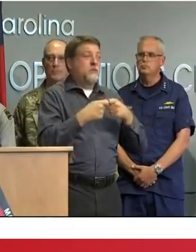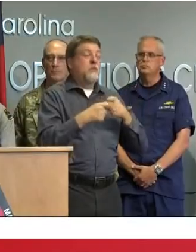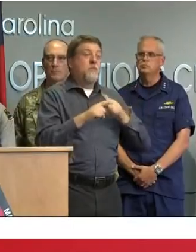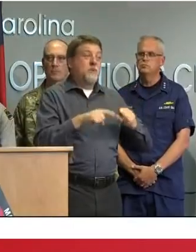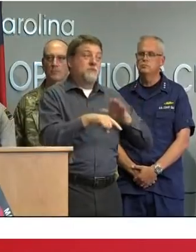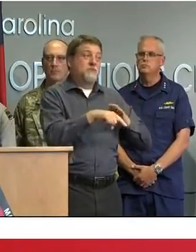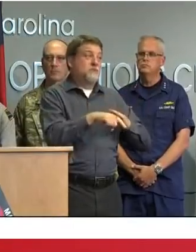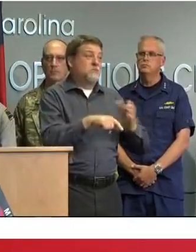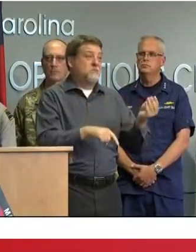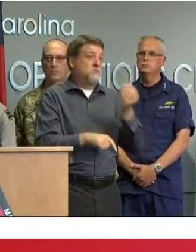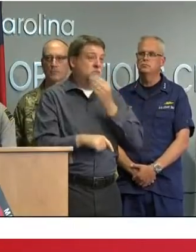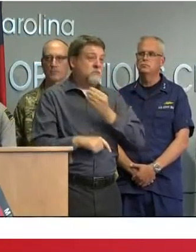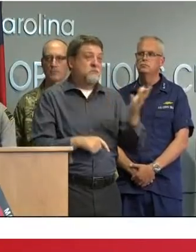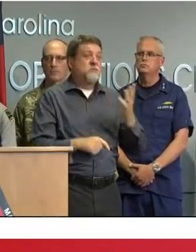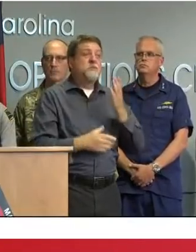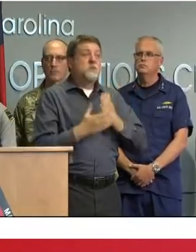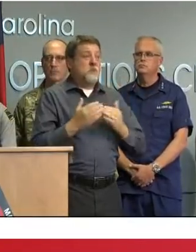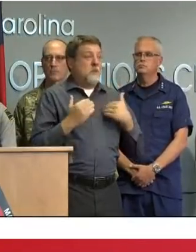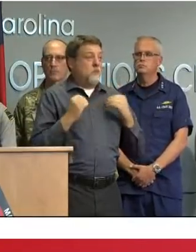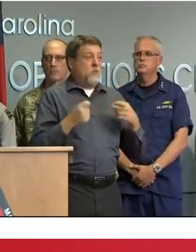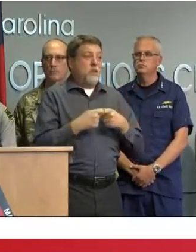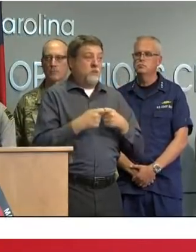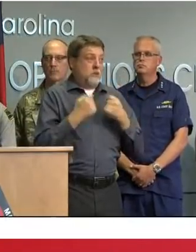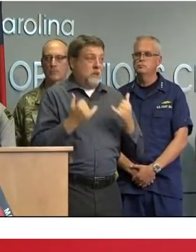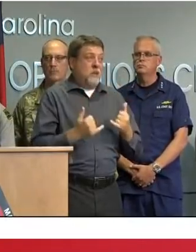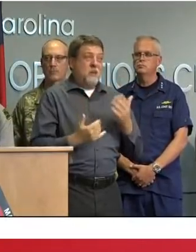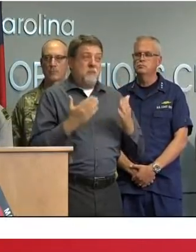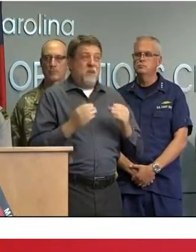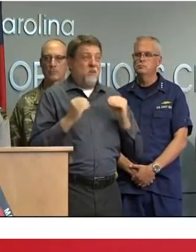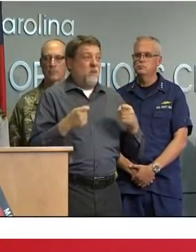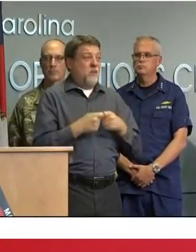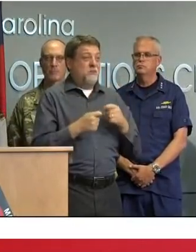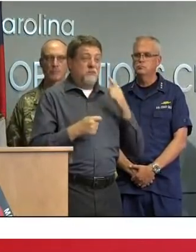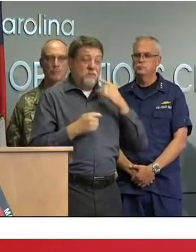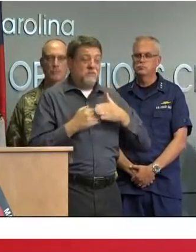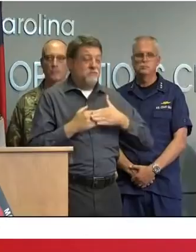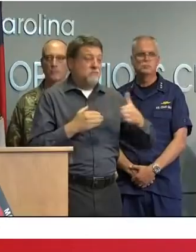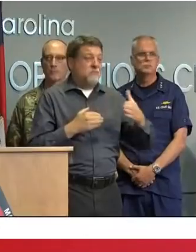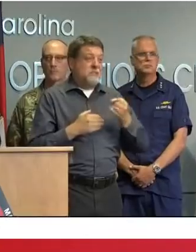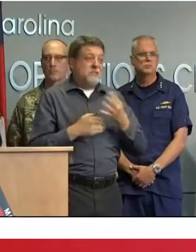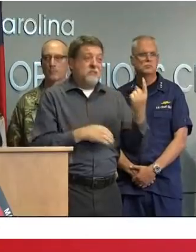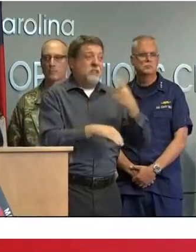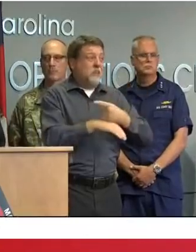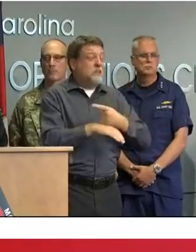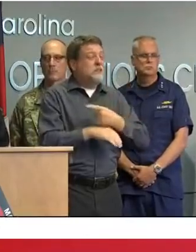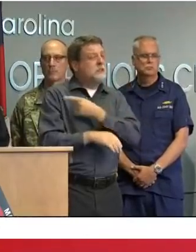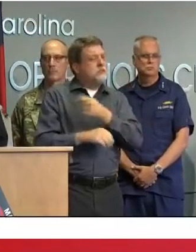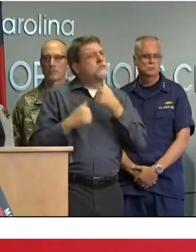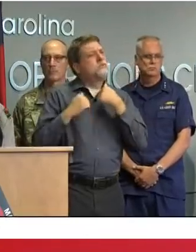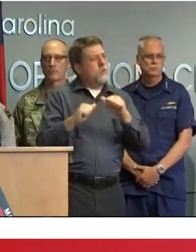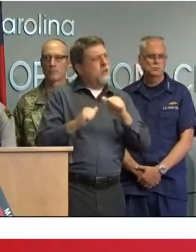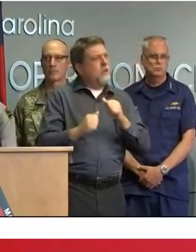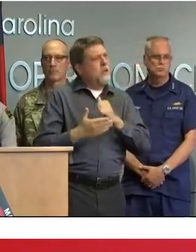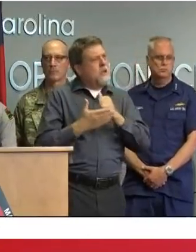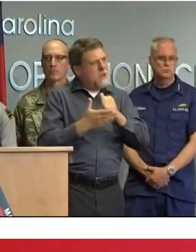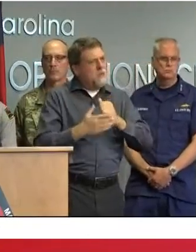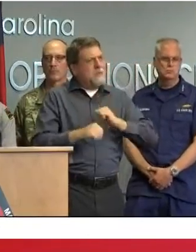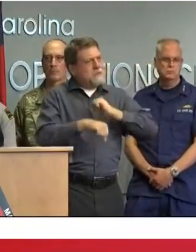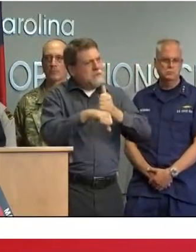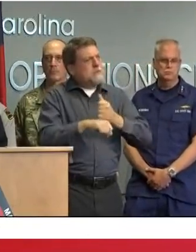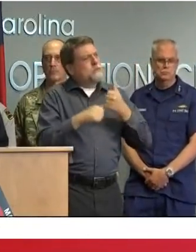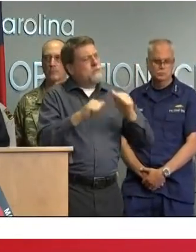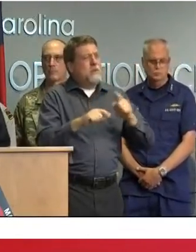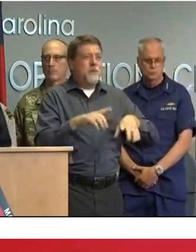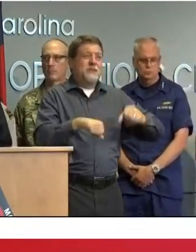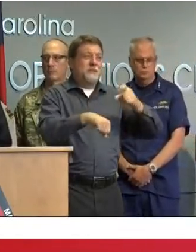power for a while I know they are working as hard as they can we're delivering food water and high